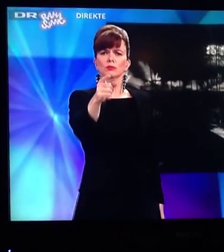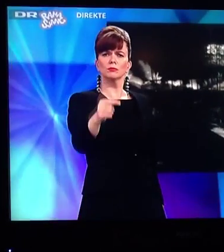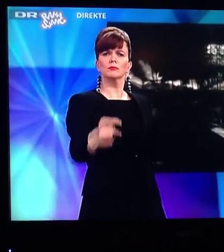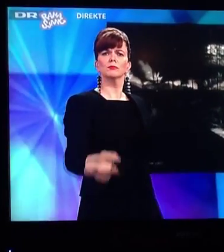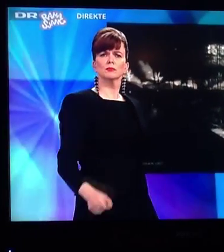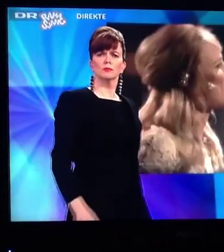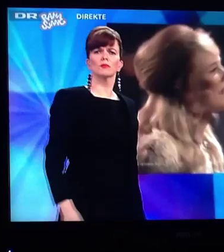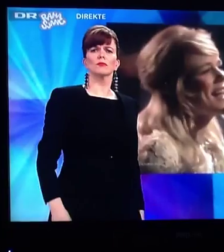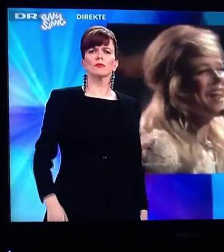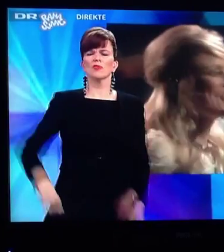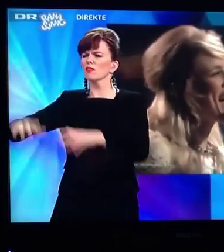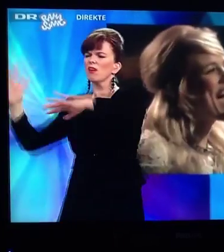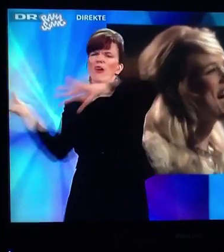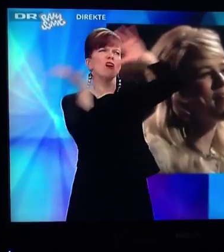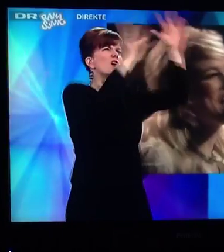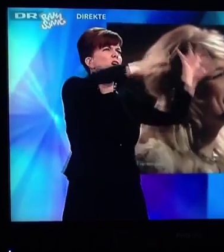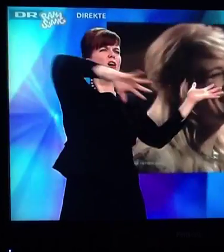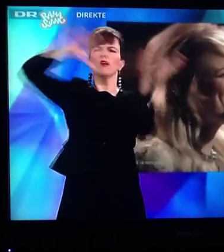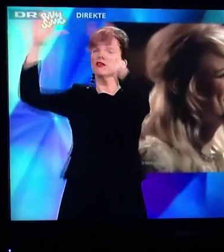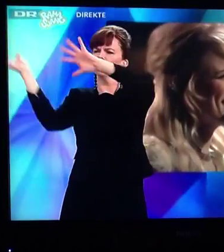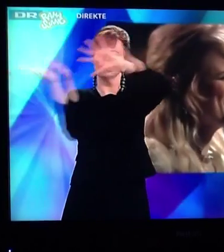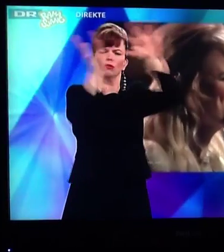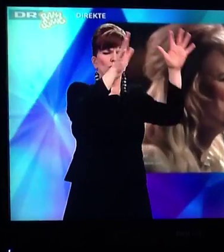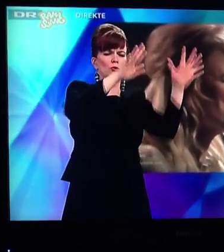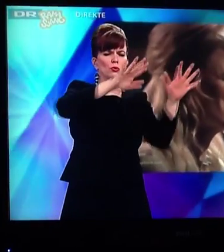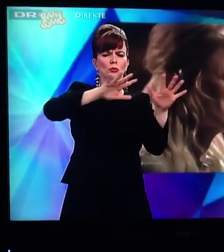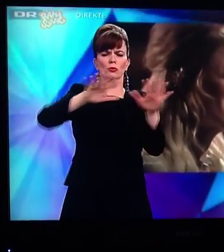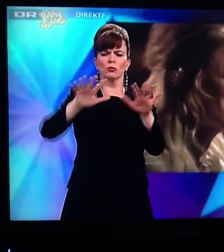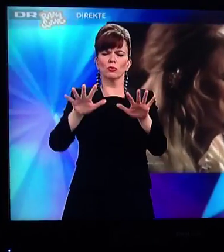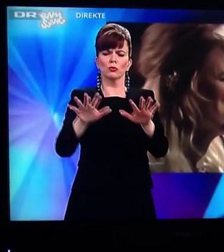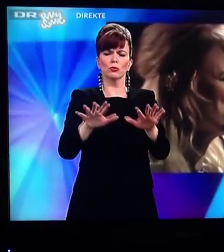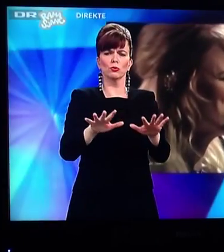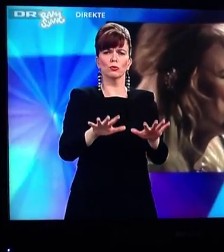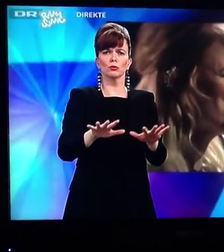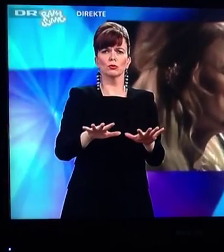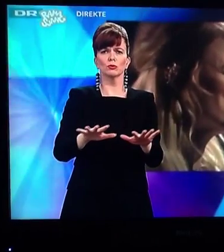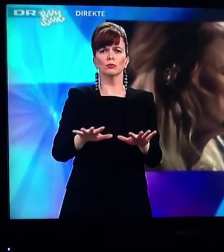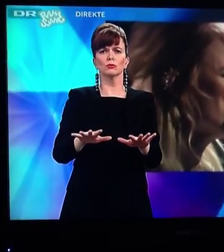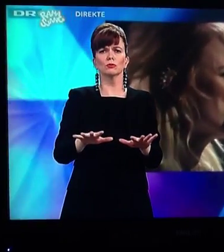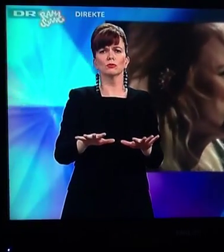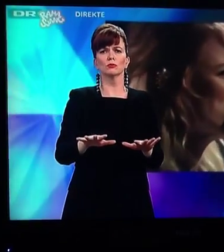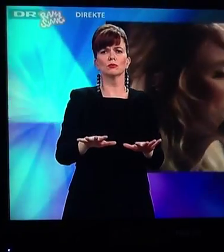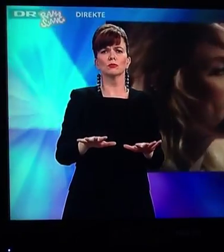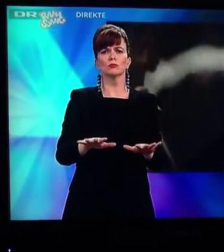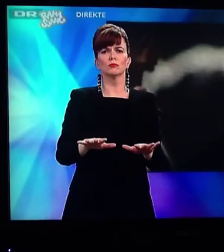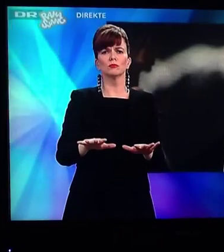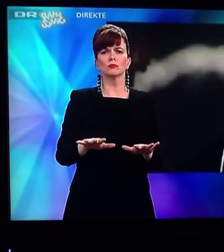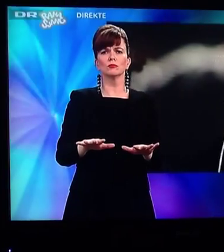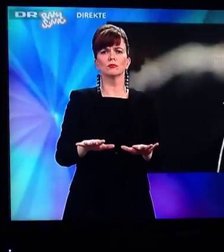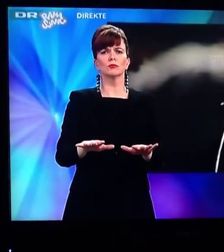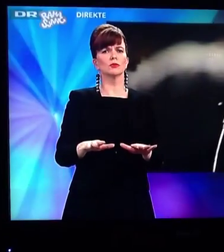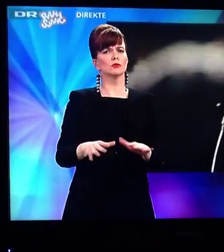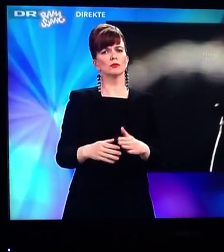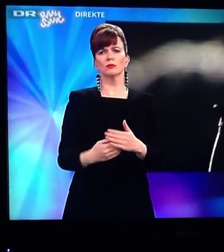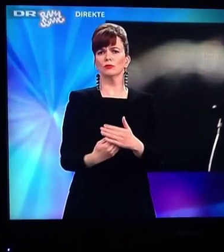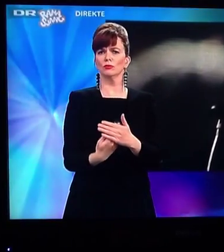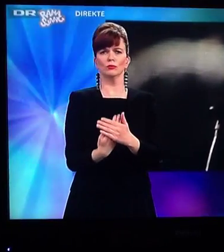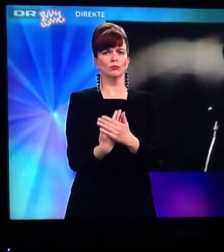there ain't nothing new. Here in the corners, too